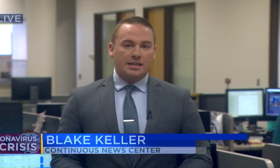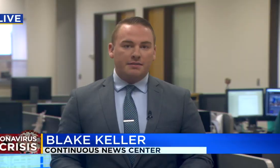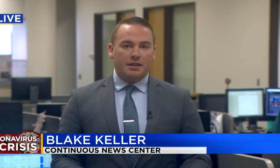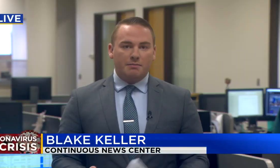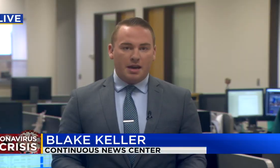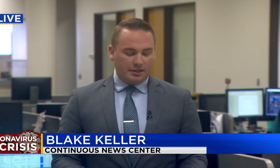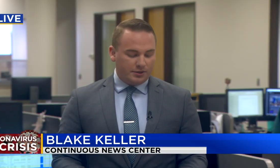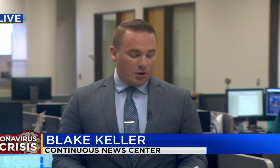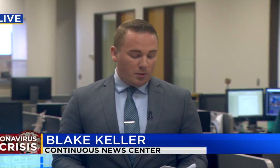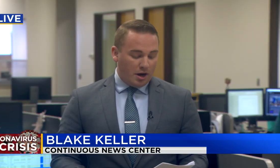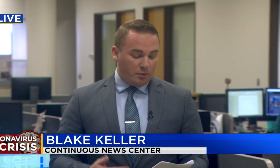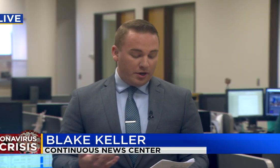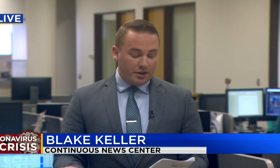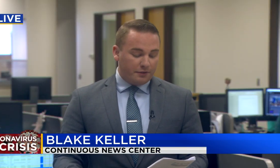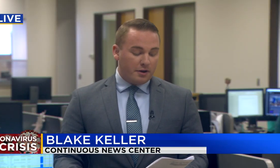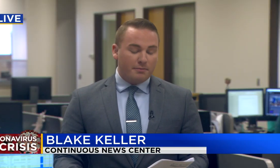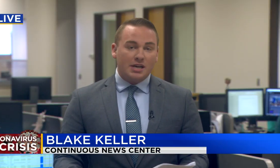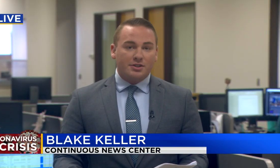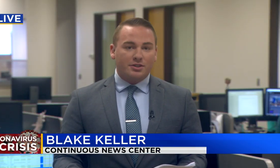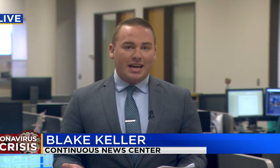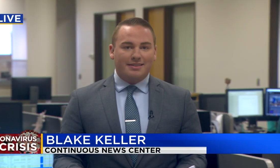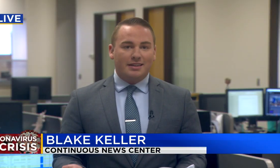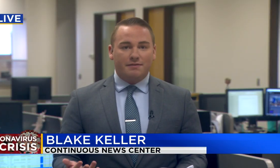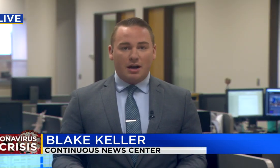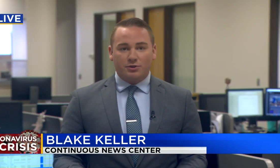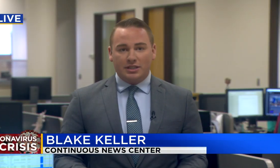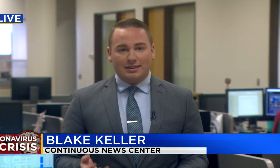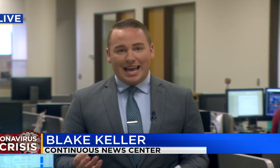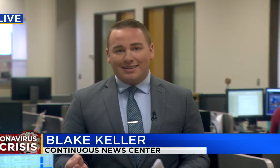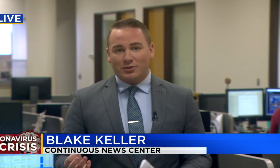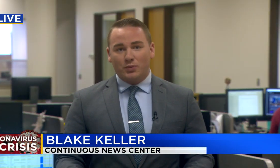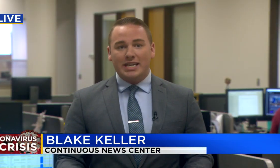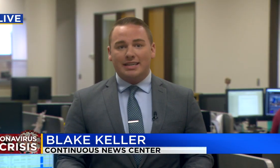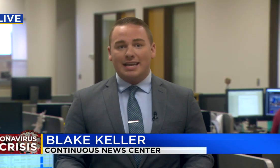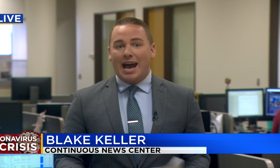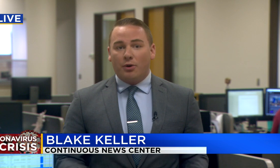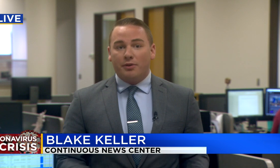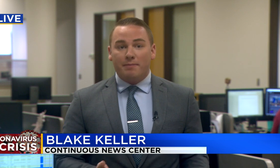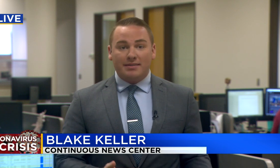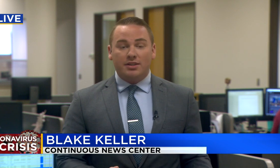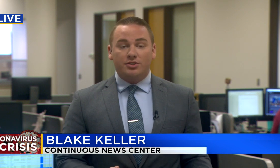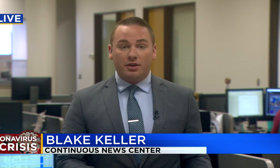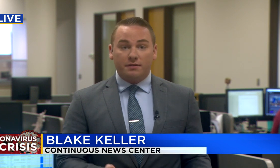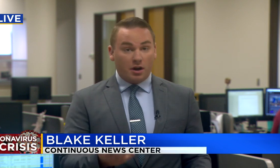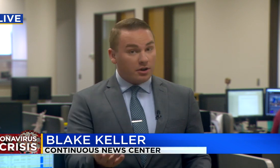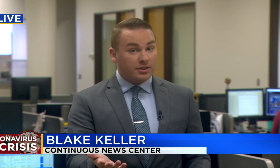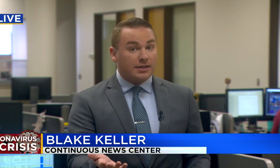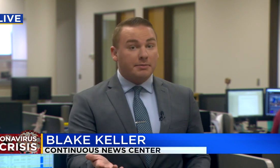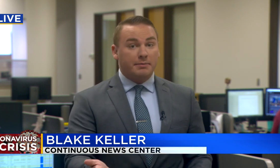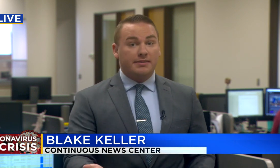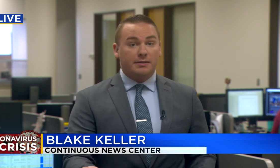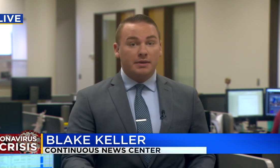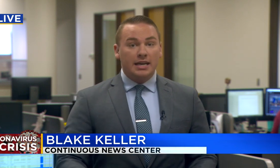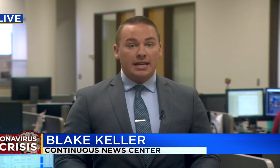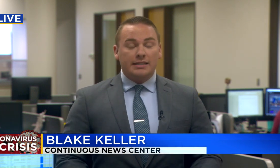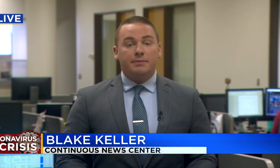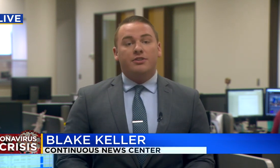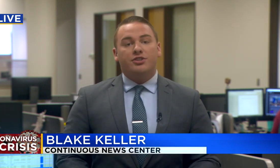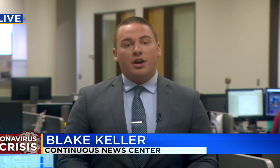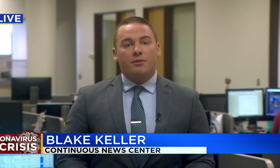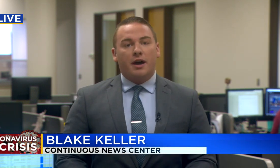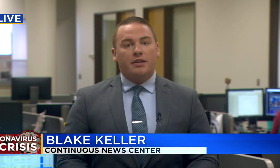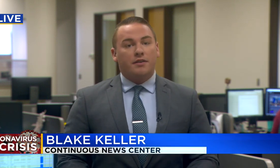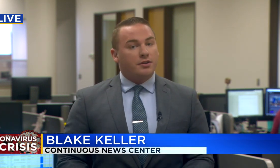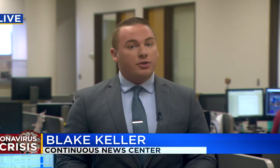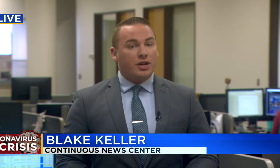Yeah, David and Meg. So we heard it from Dr. Anthony Fauci last week. Now the message of cautious optimism is